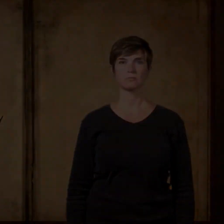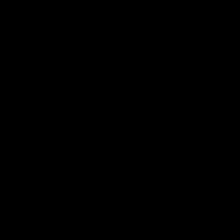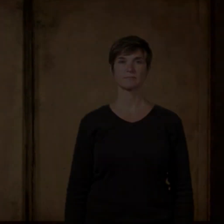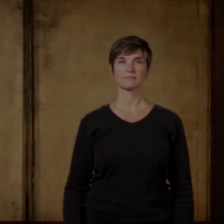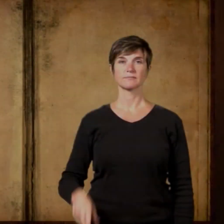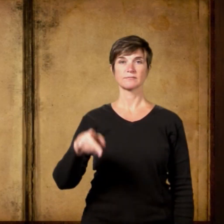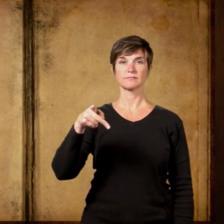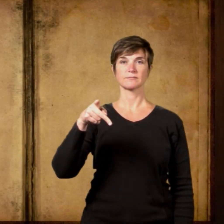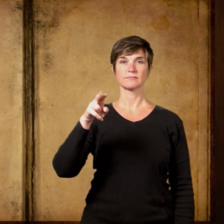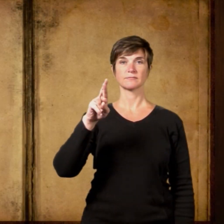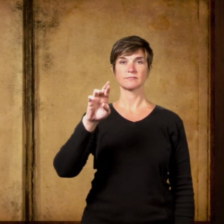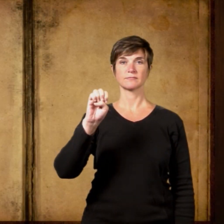precisely